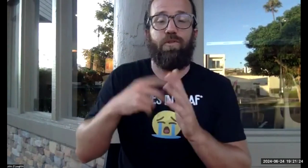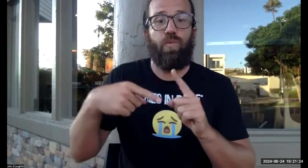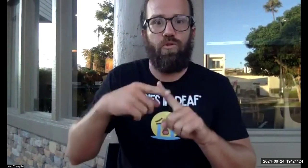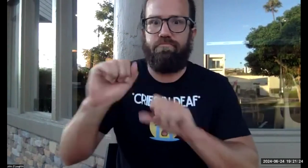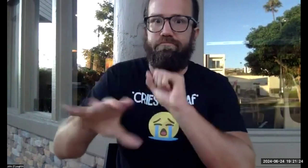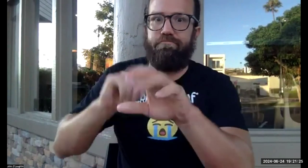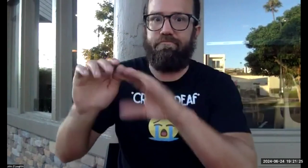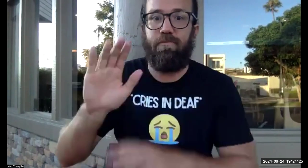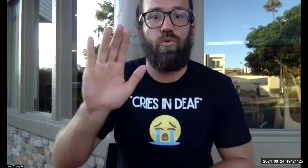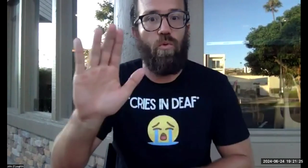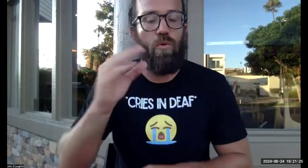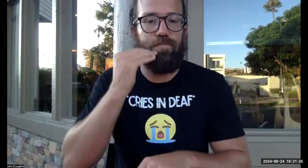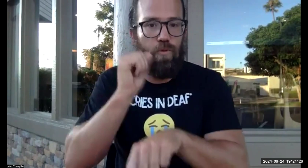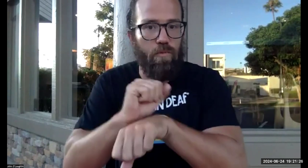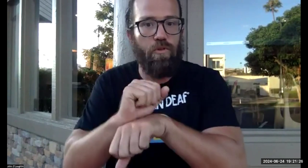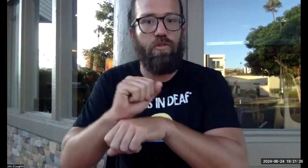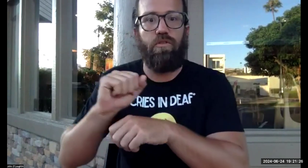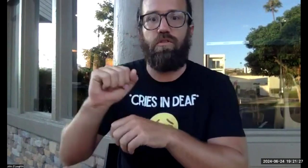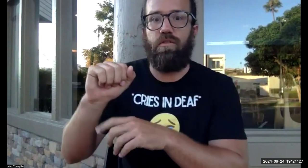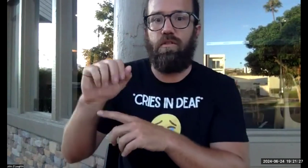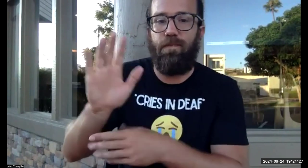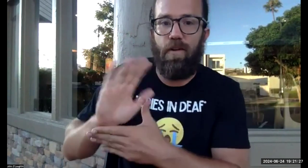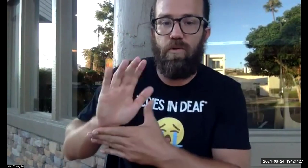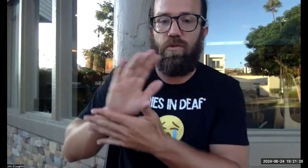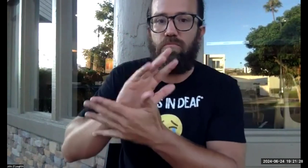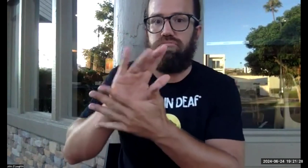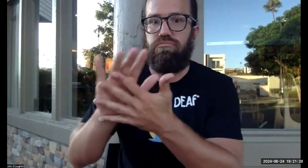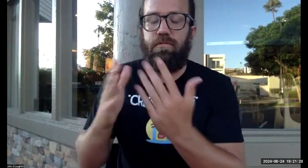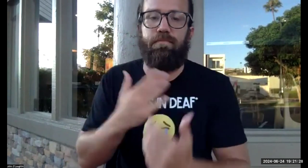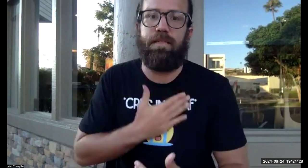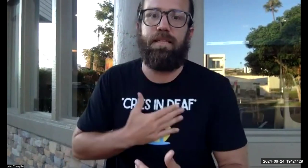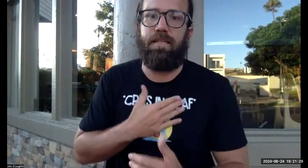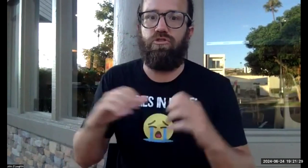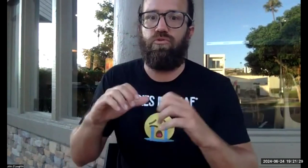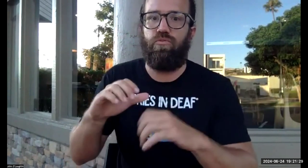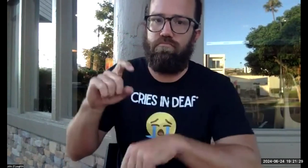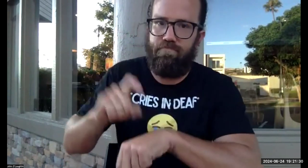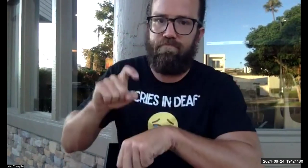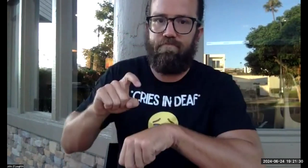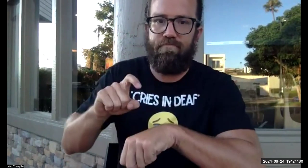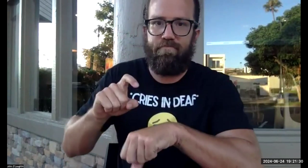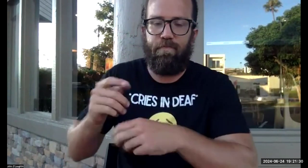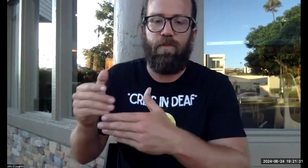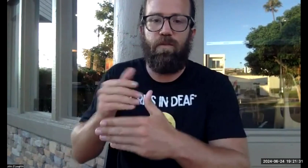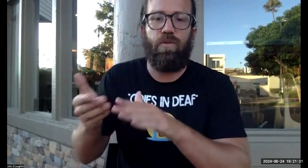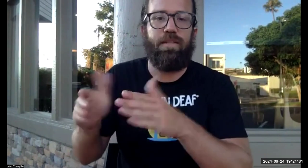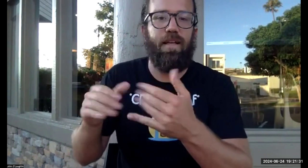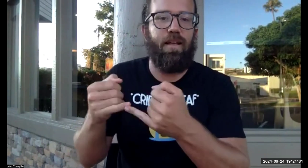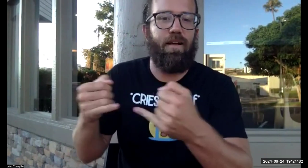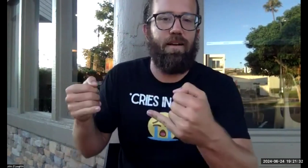opportunity to let you know when you're submitting your homework and watching the videos and everything, make sure to do it